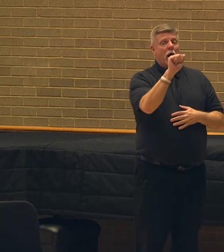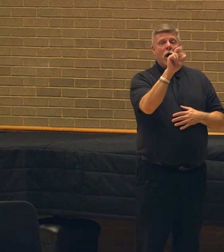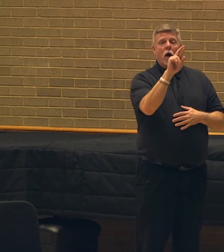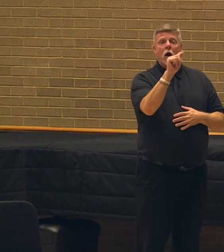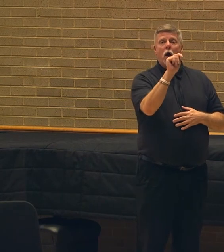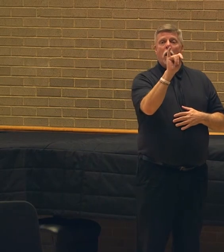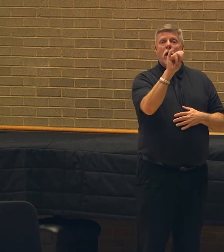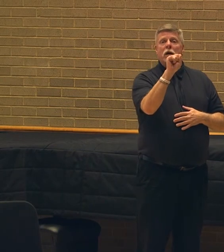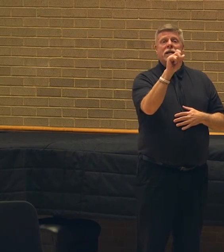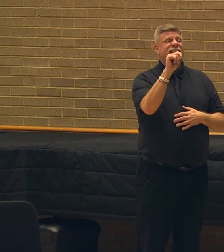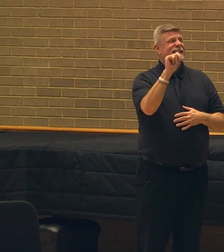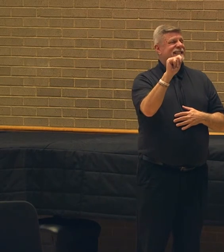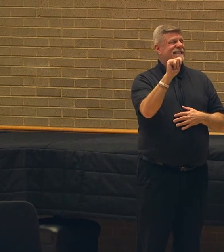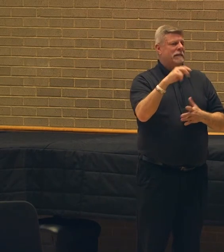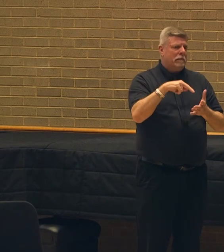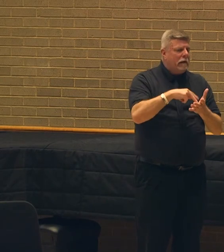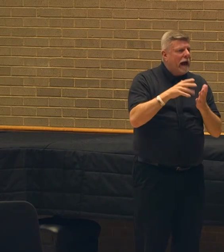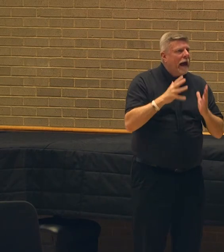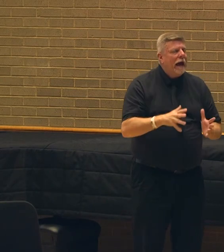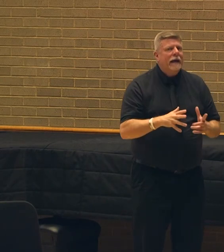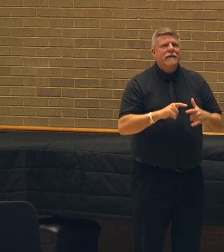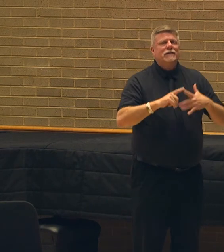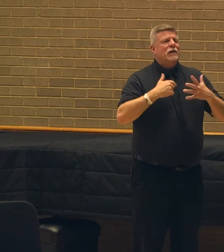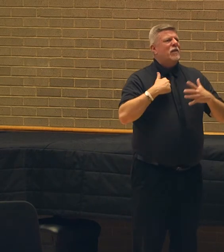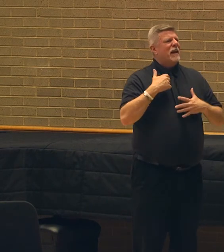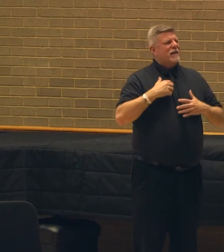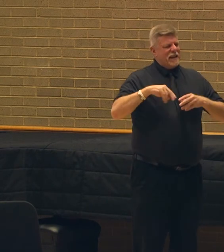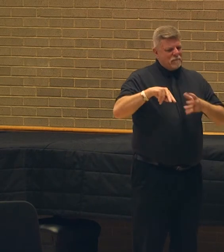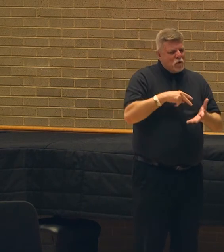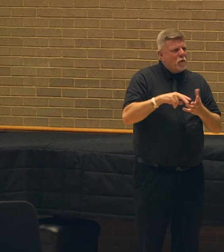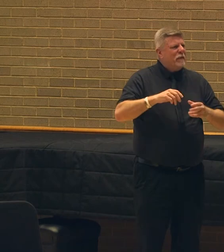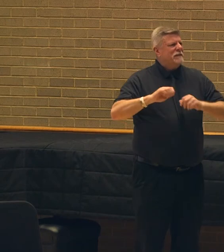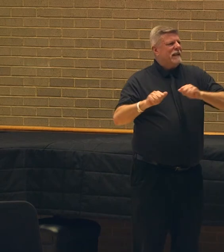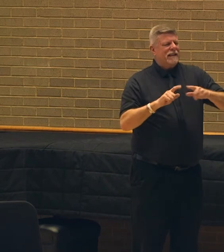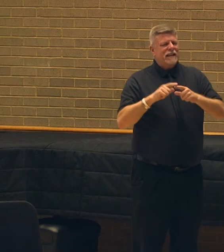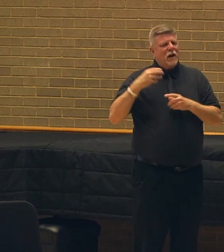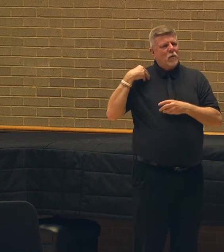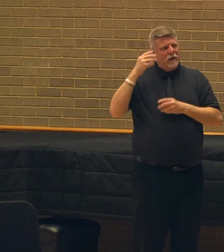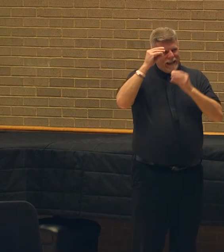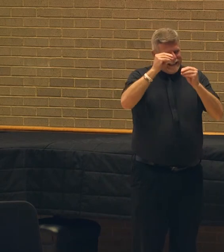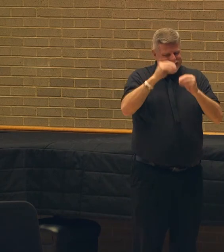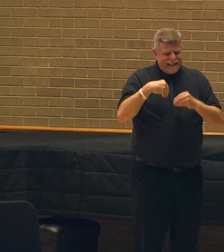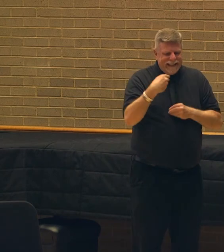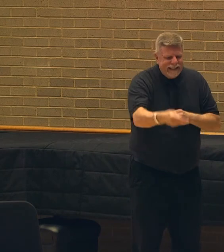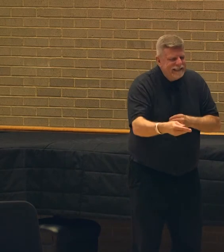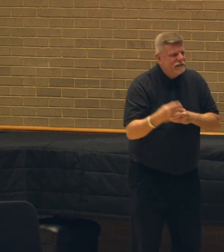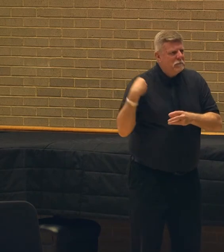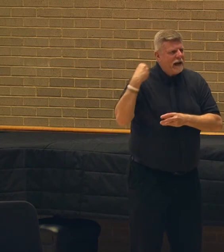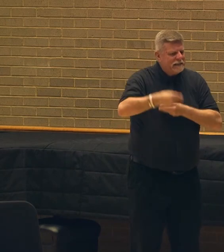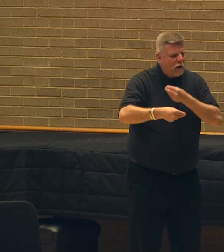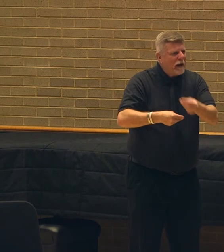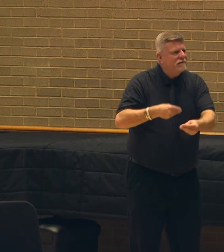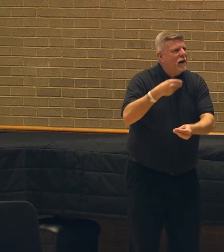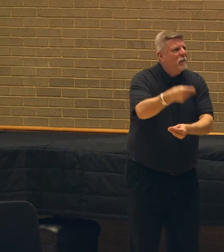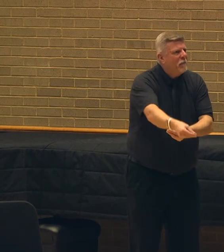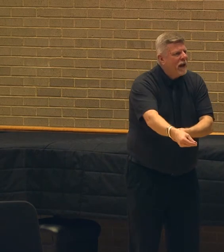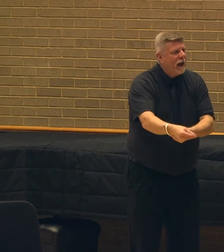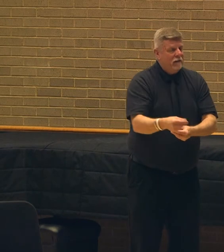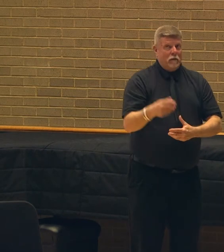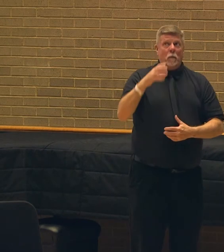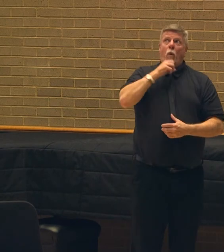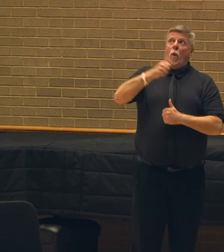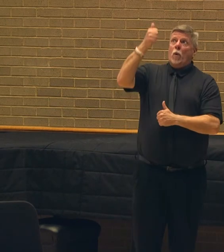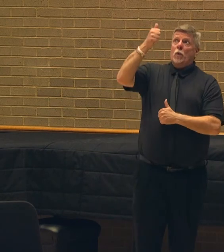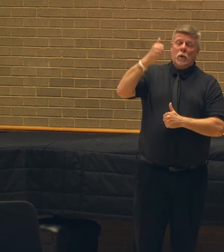traditions that we often pass down from teacher to student or elder to younger, master to apprentice, sometimes even